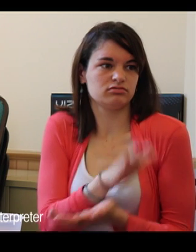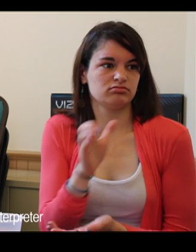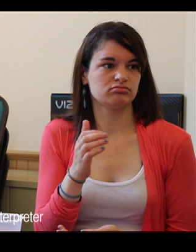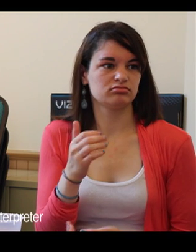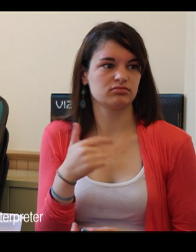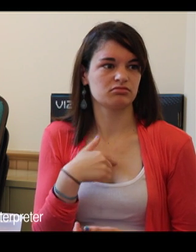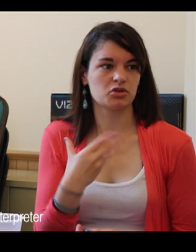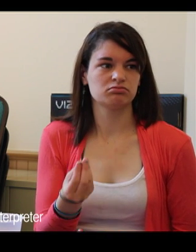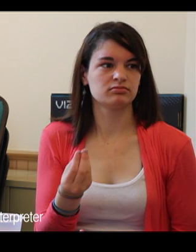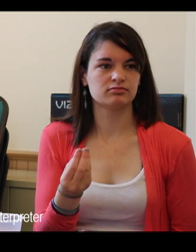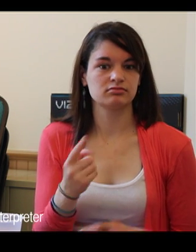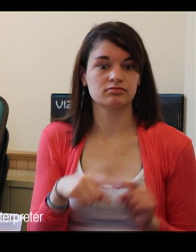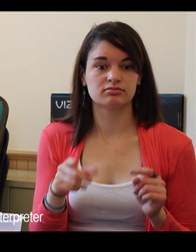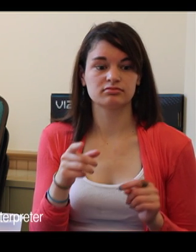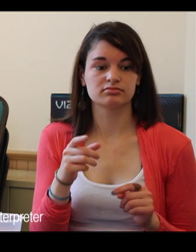Well, actually this is the only college I've been to.